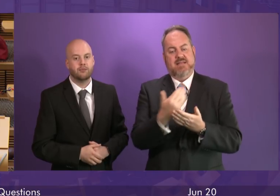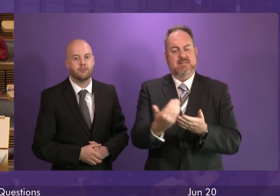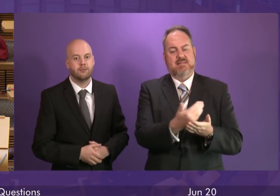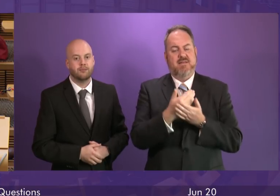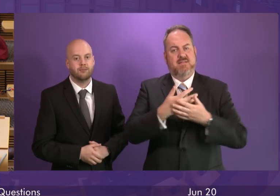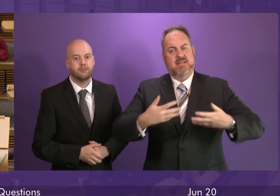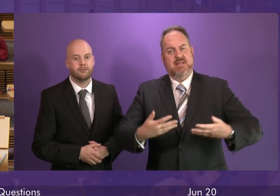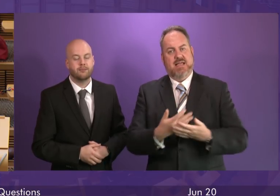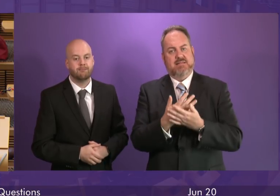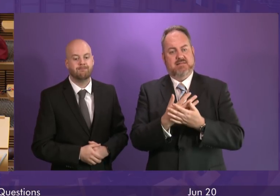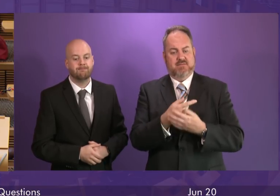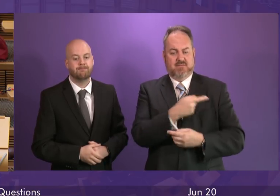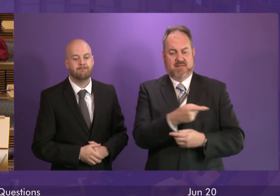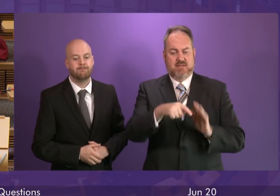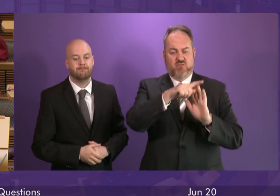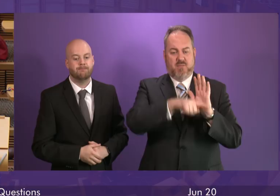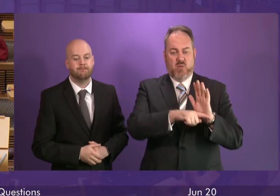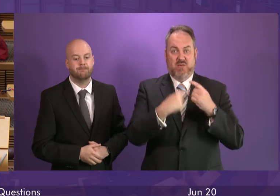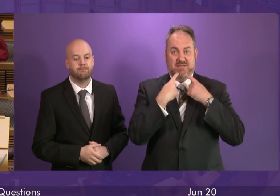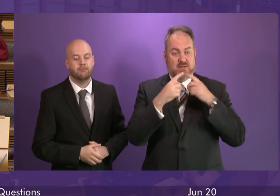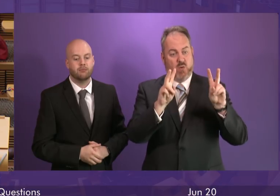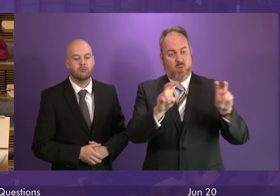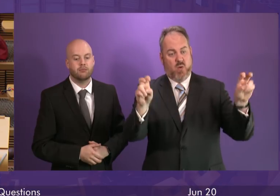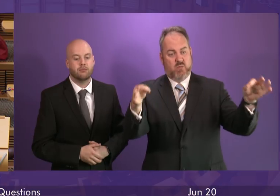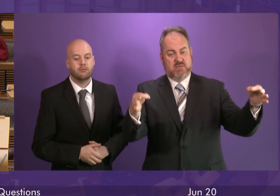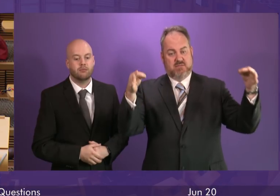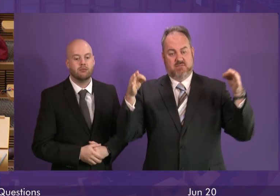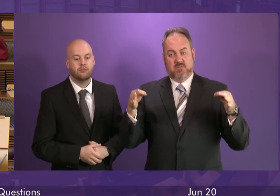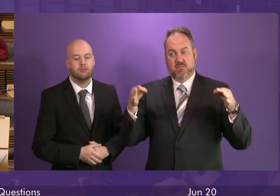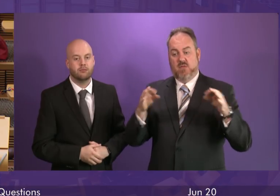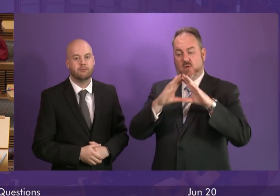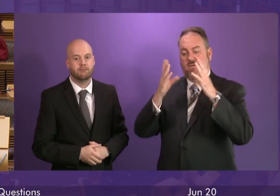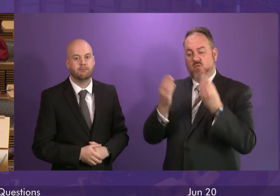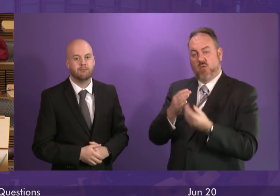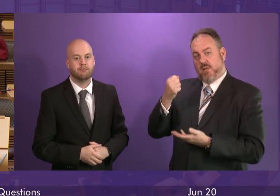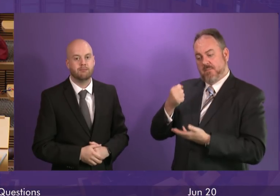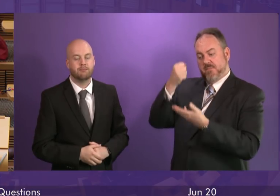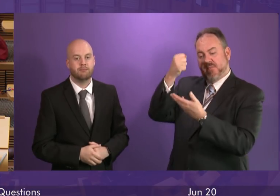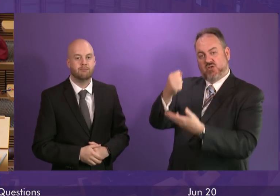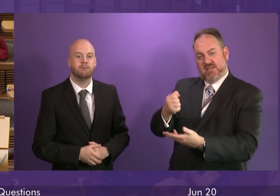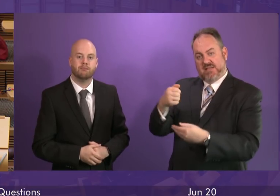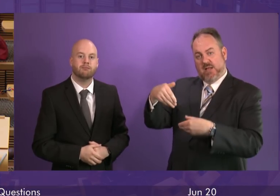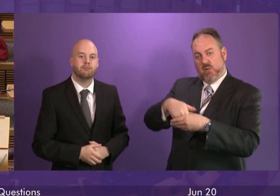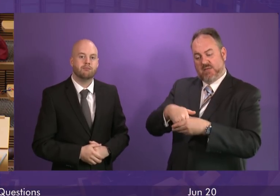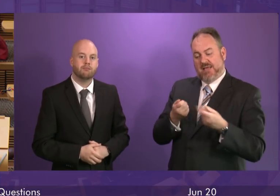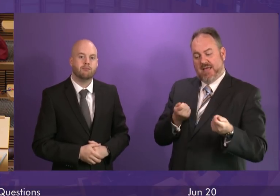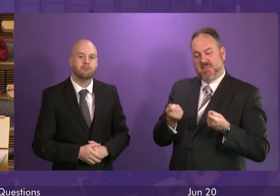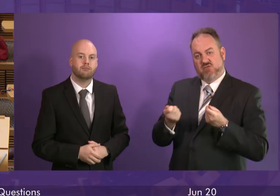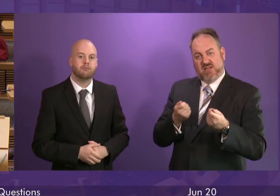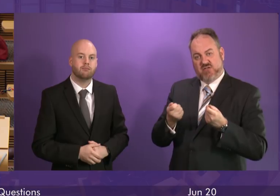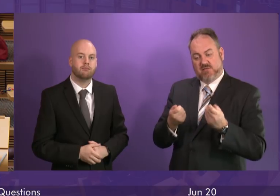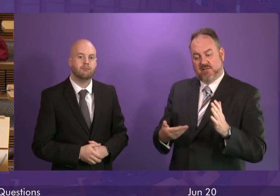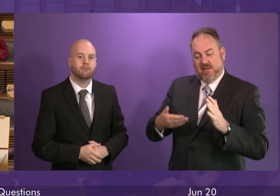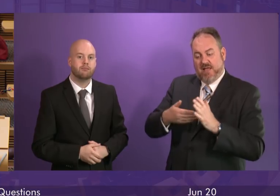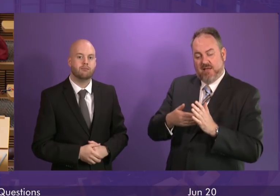Campaign concludes that and I quote the overall Scottish Welfare Fund budget including both the administration budget and